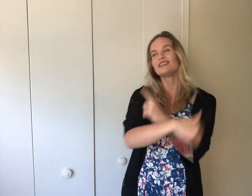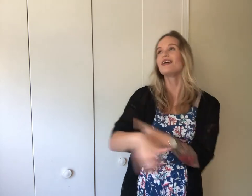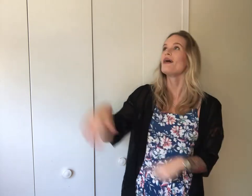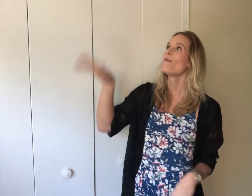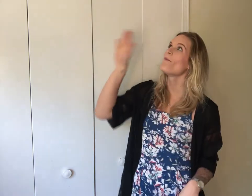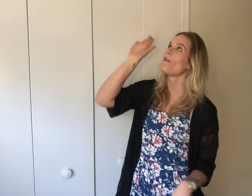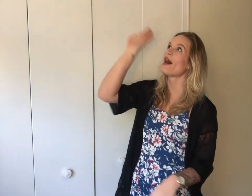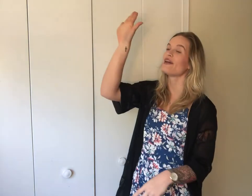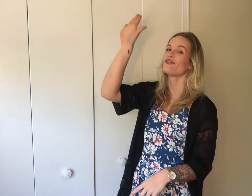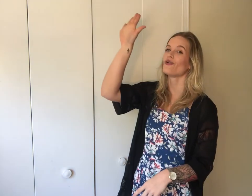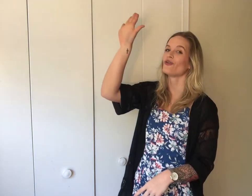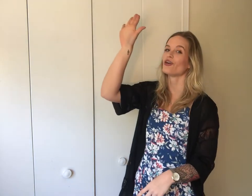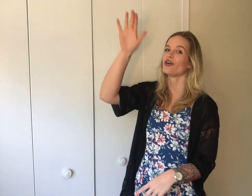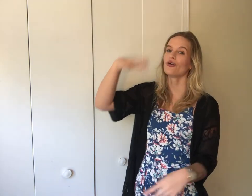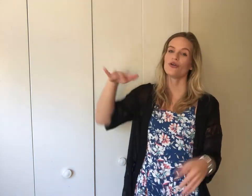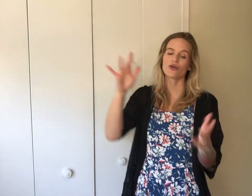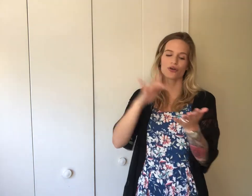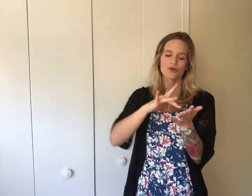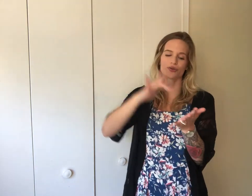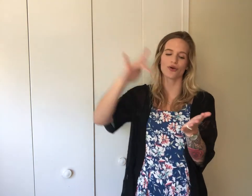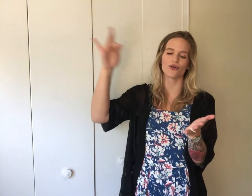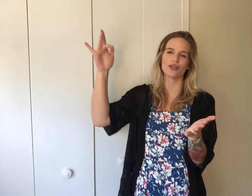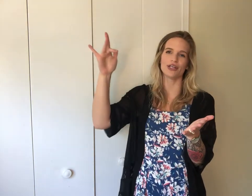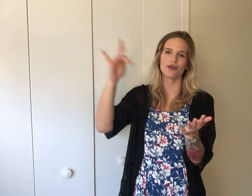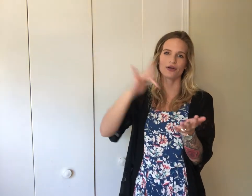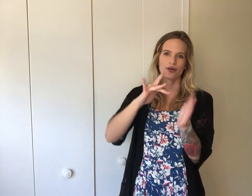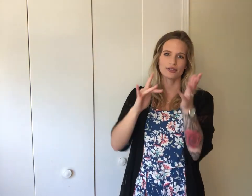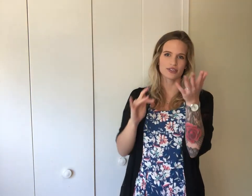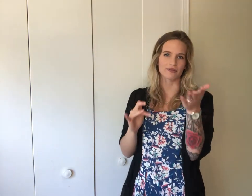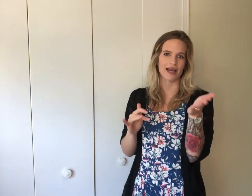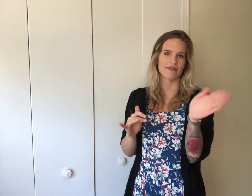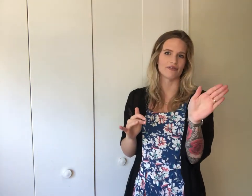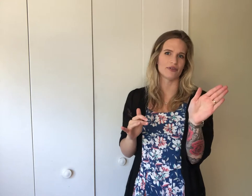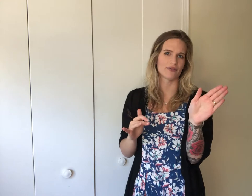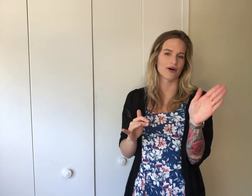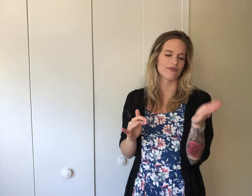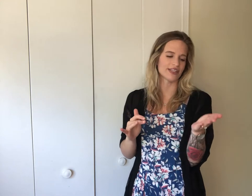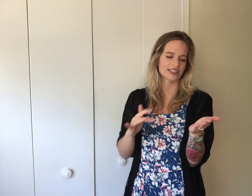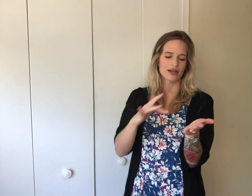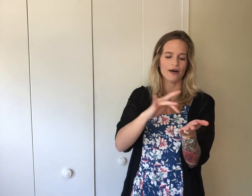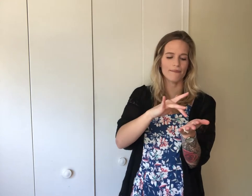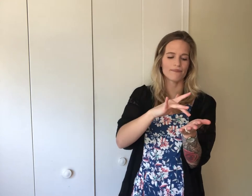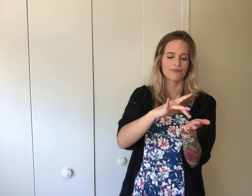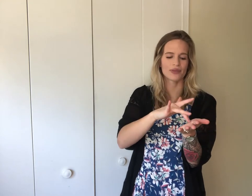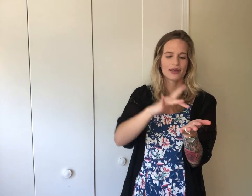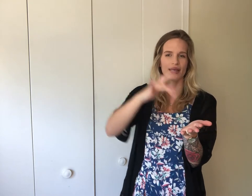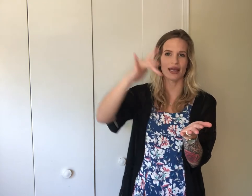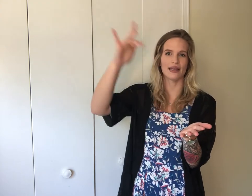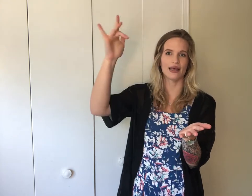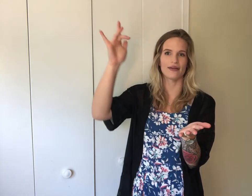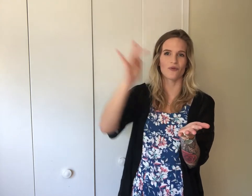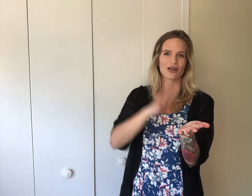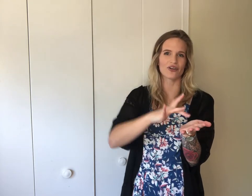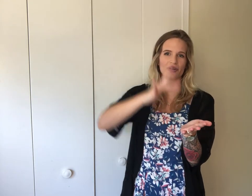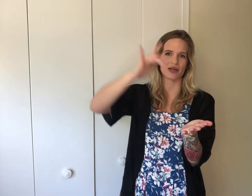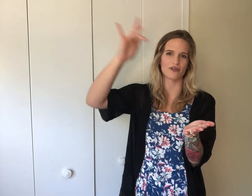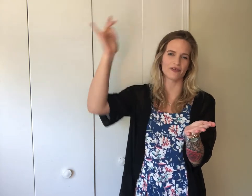by your glory, so have your palm facing up, and then wiggle your middle